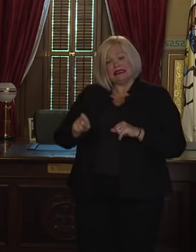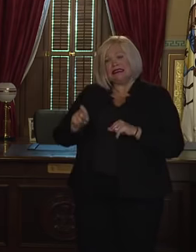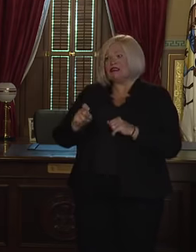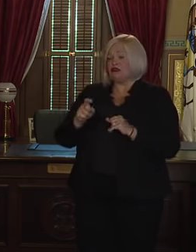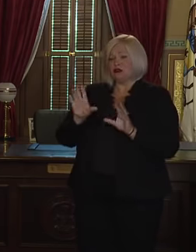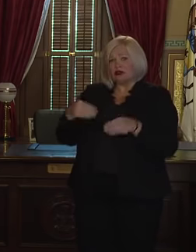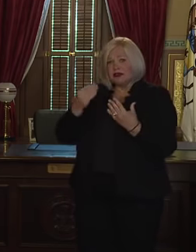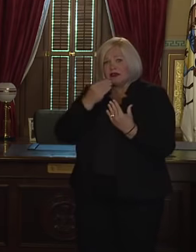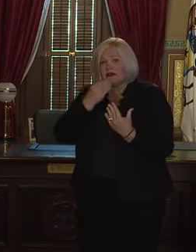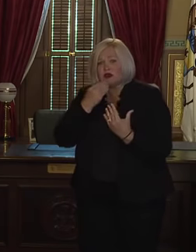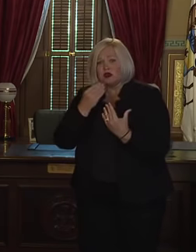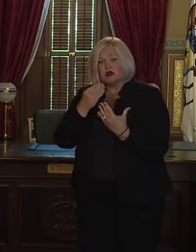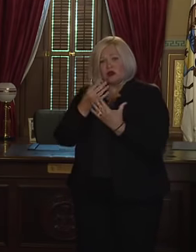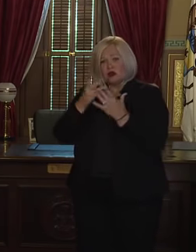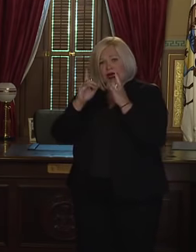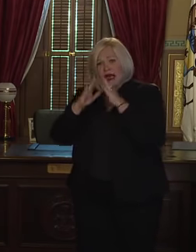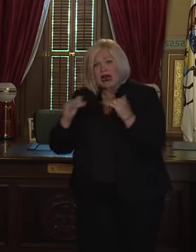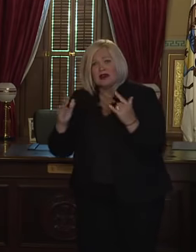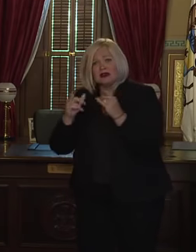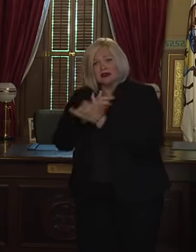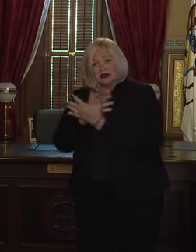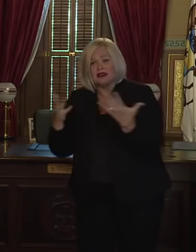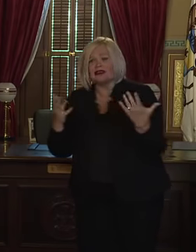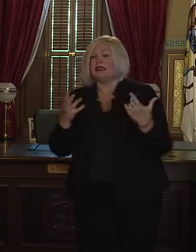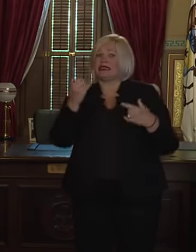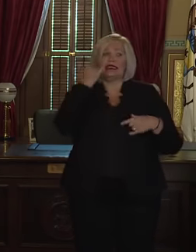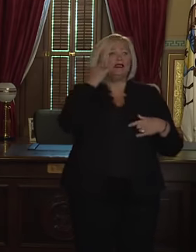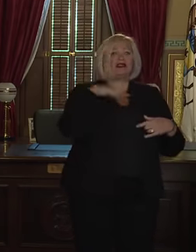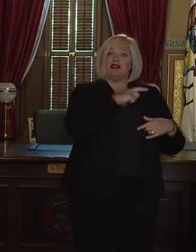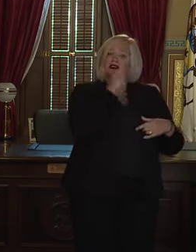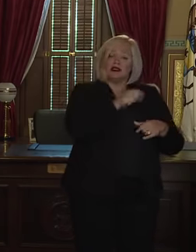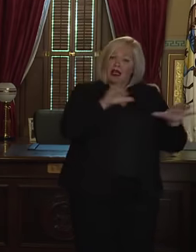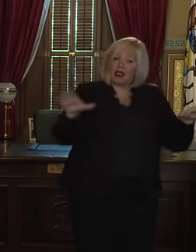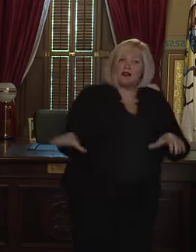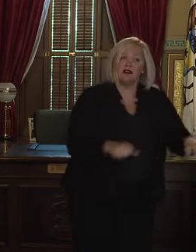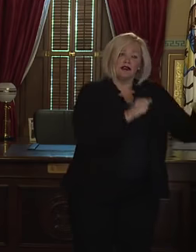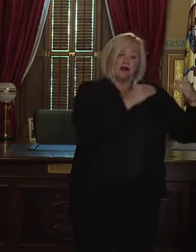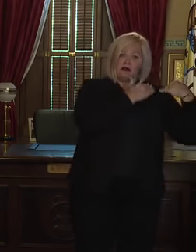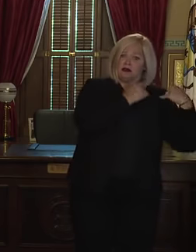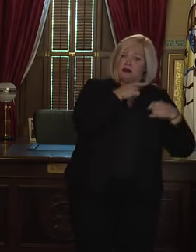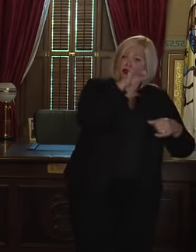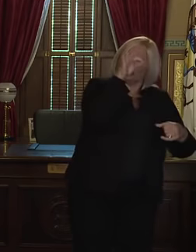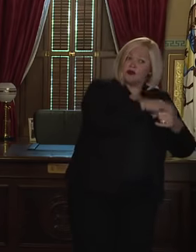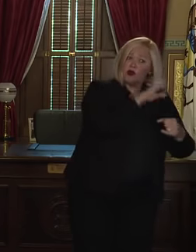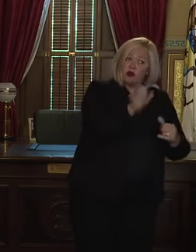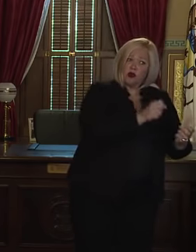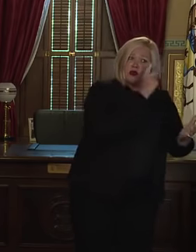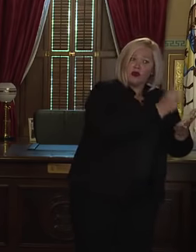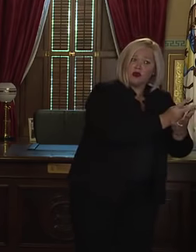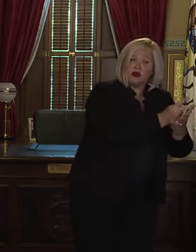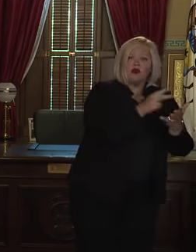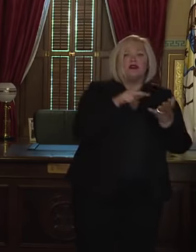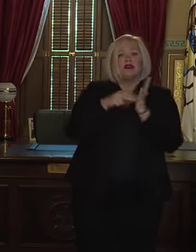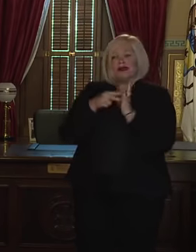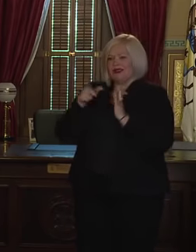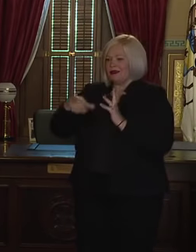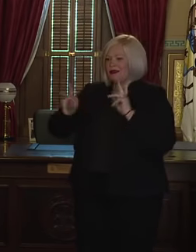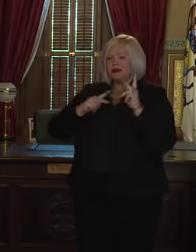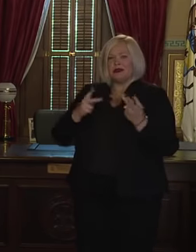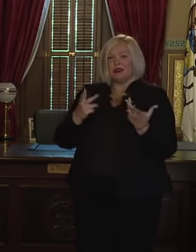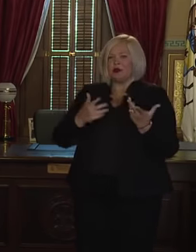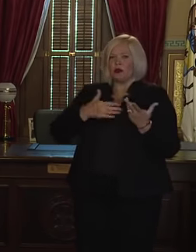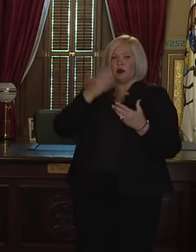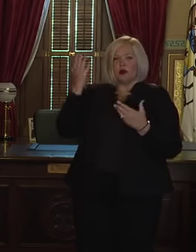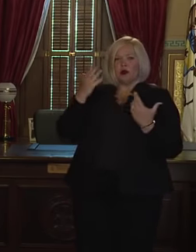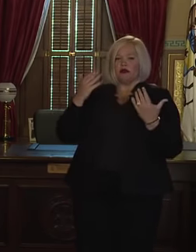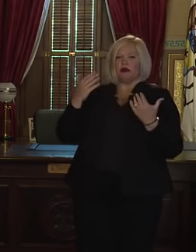benefits if the legislature doesn't act in the next few days. These are the men and women who've lost a job, and we're